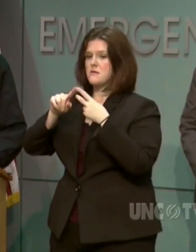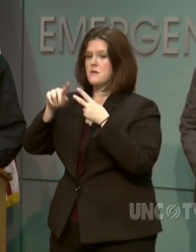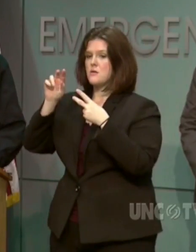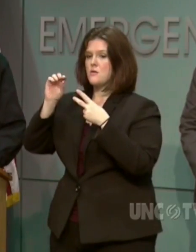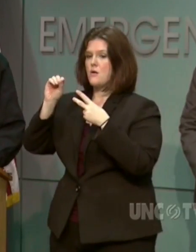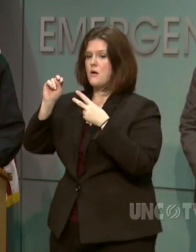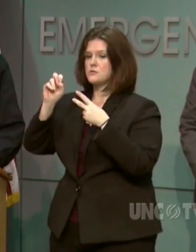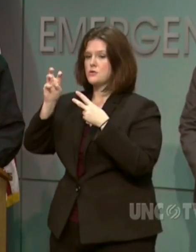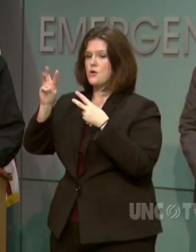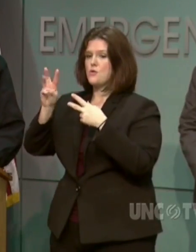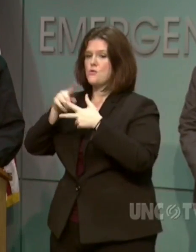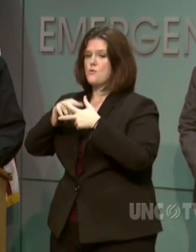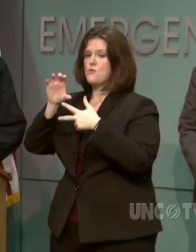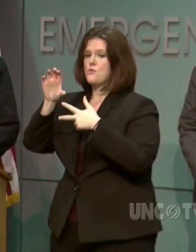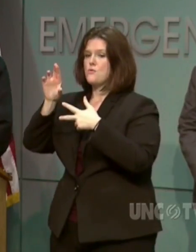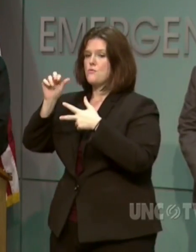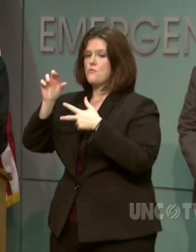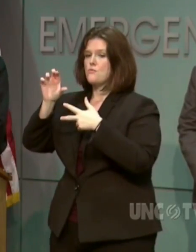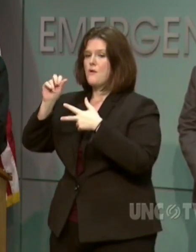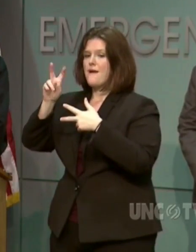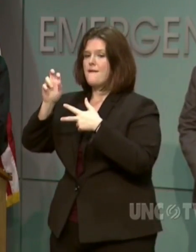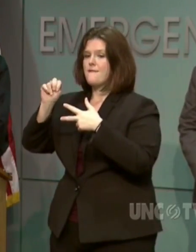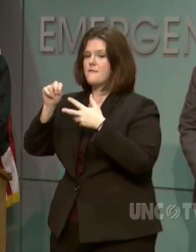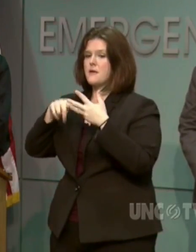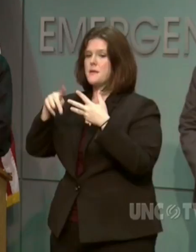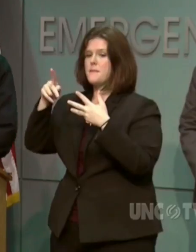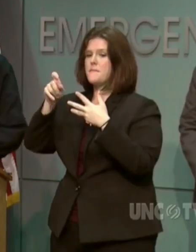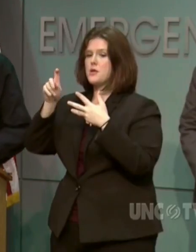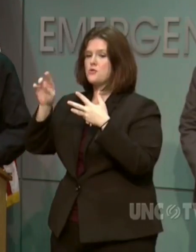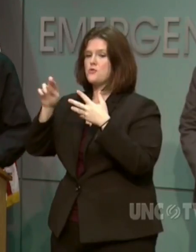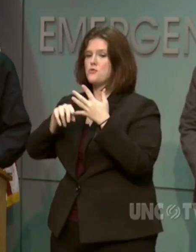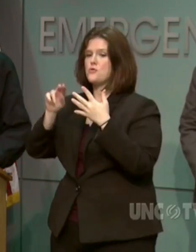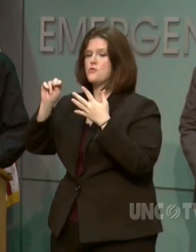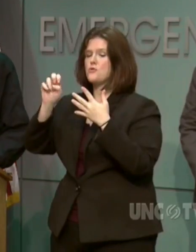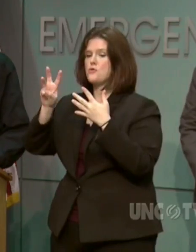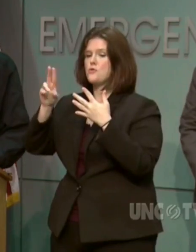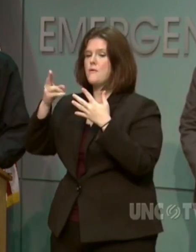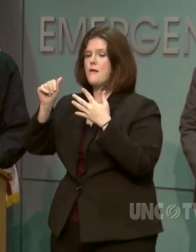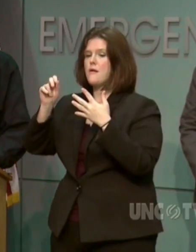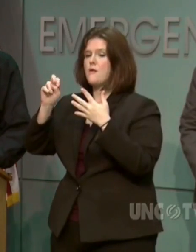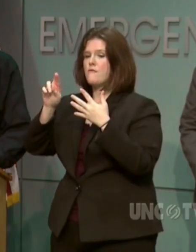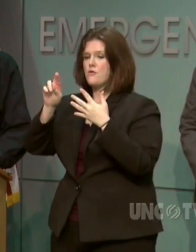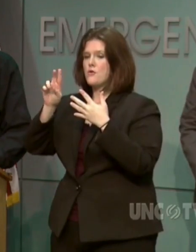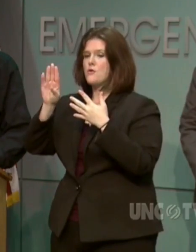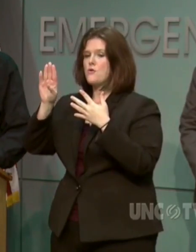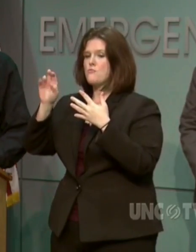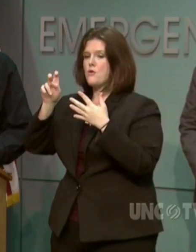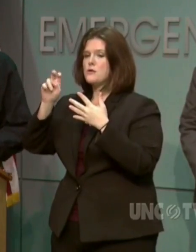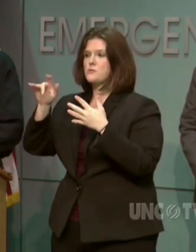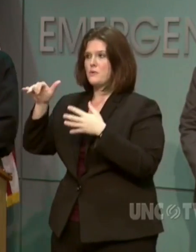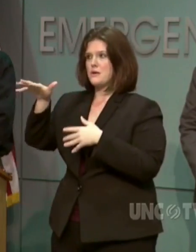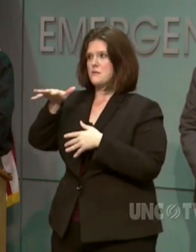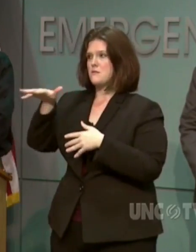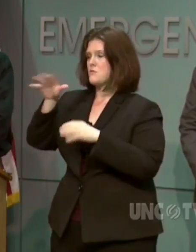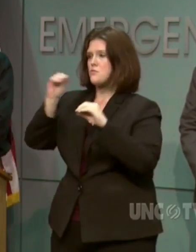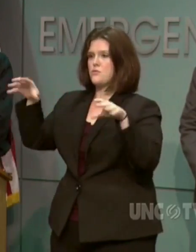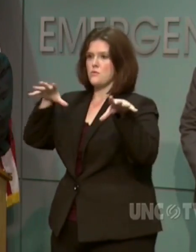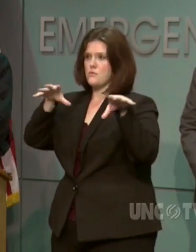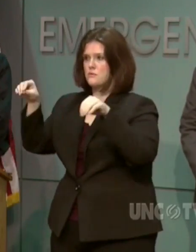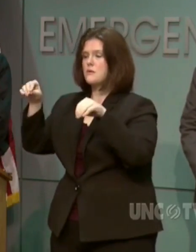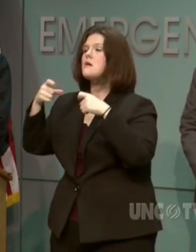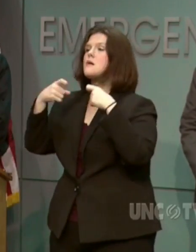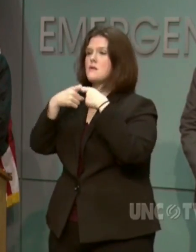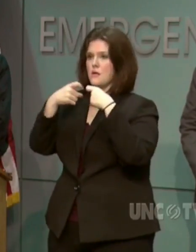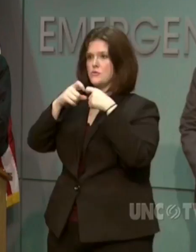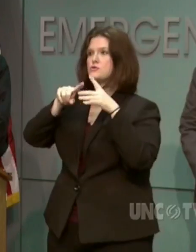is rising even as we speak. Utility crews from all over the country are standing by to restore power